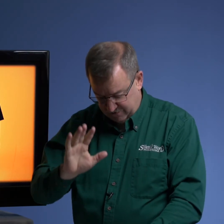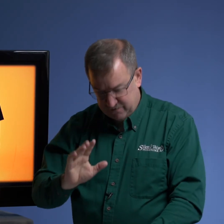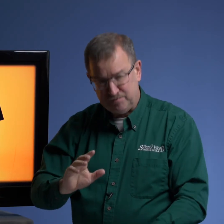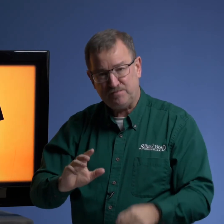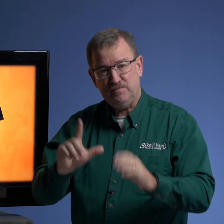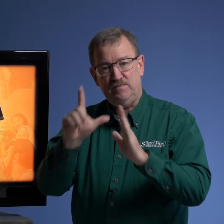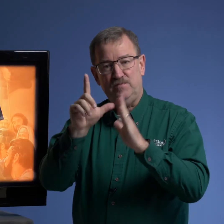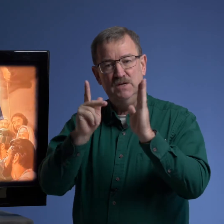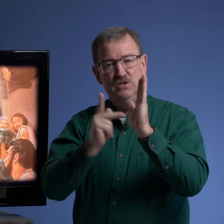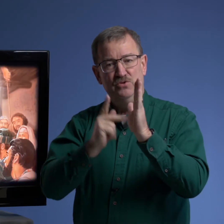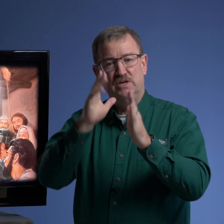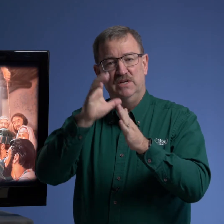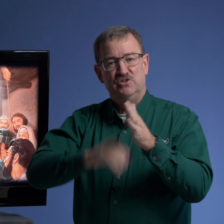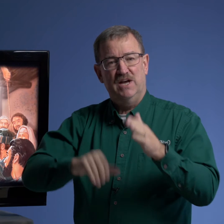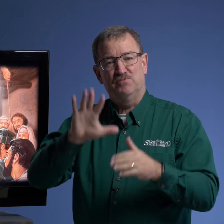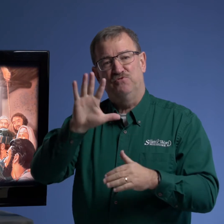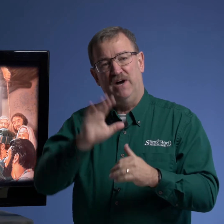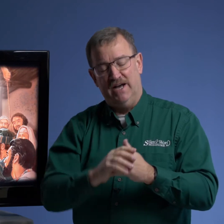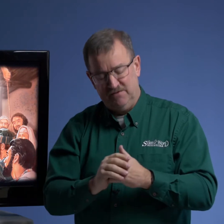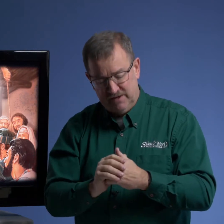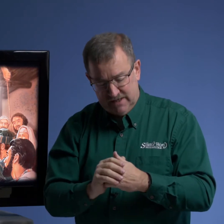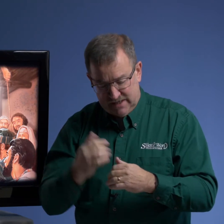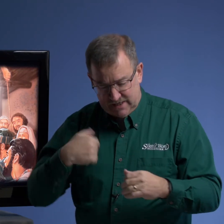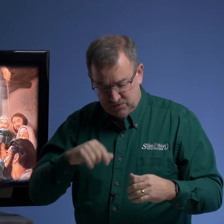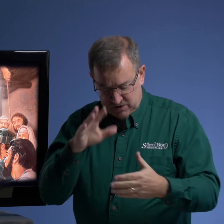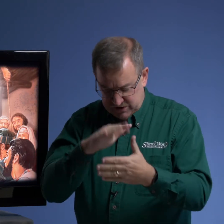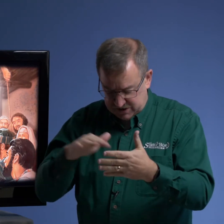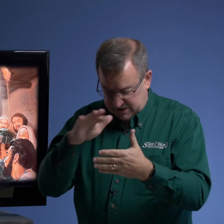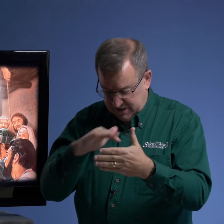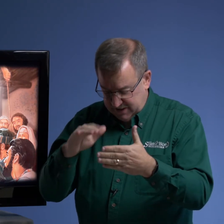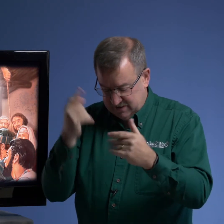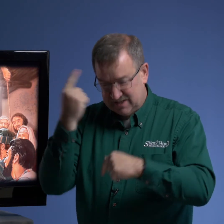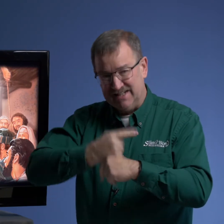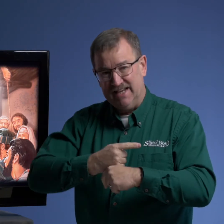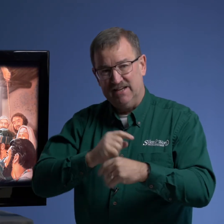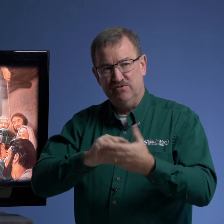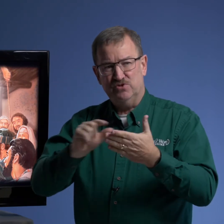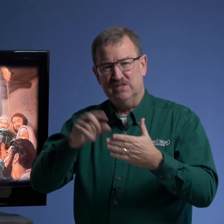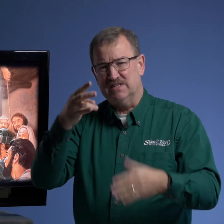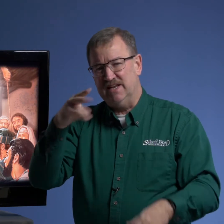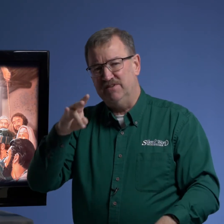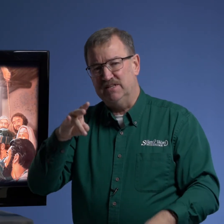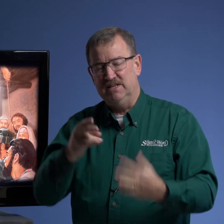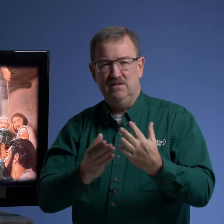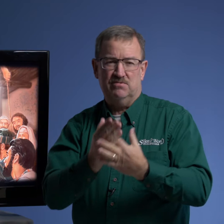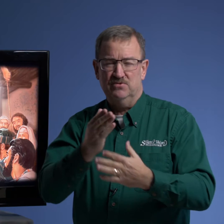luke chapter 5 and we are going to study today verses 17 through